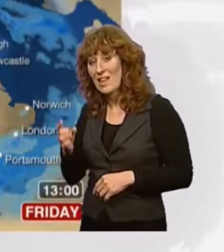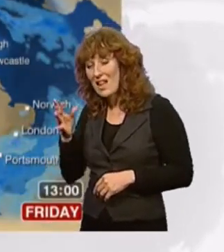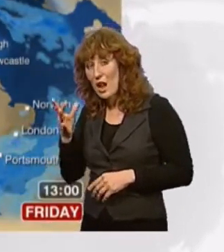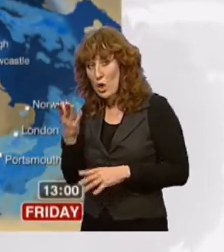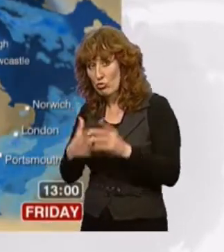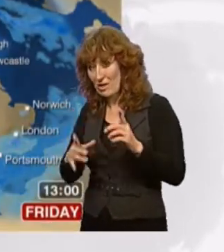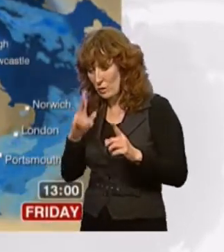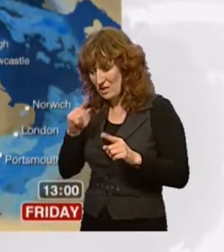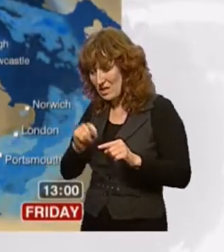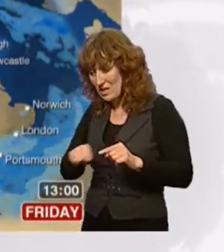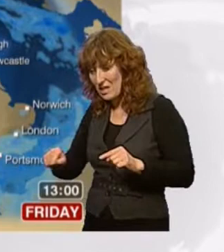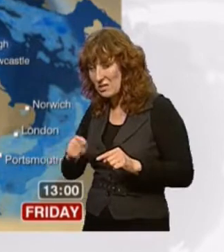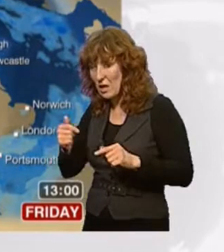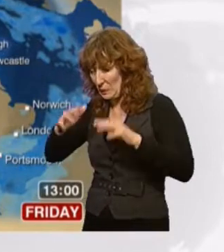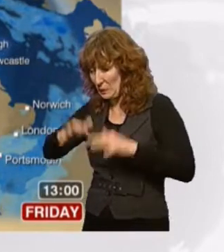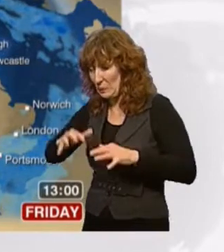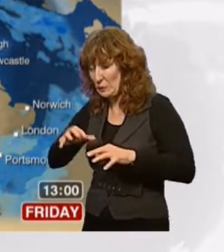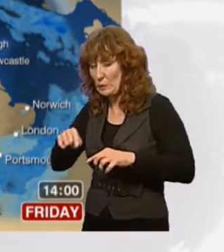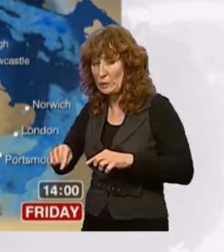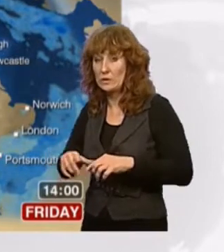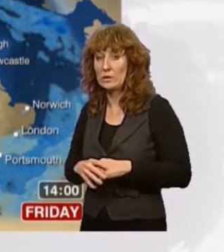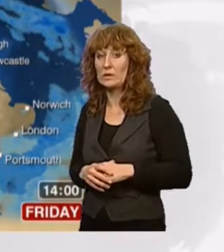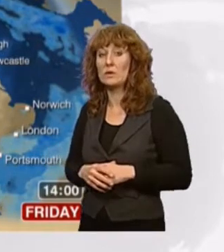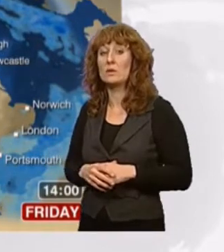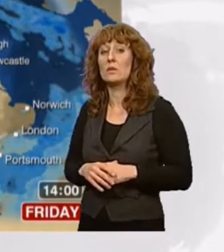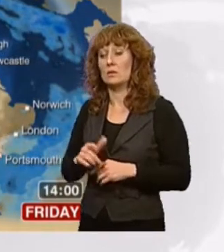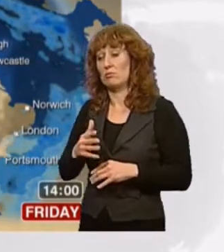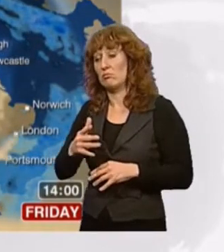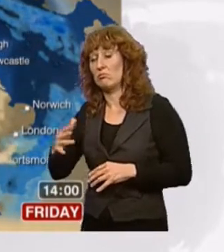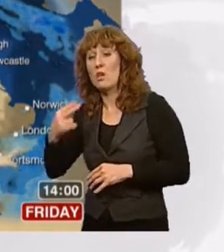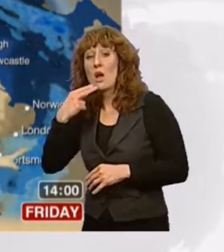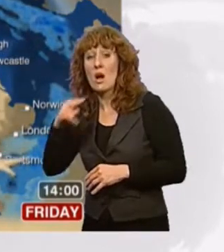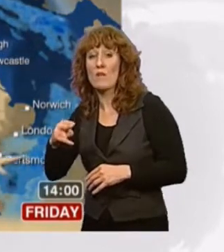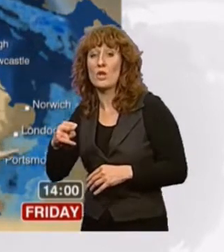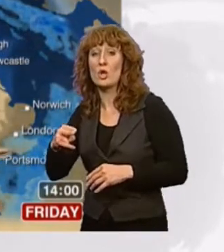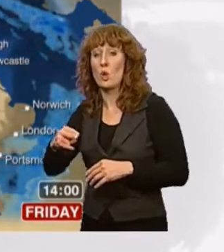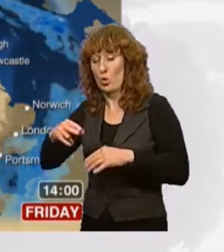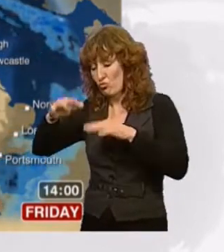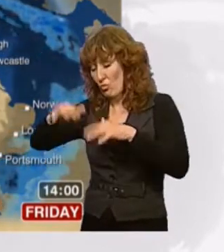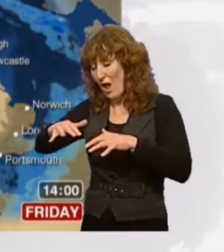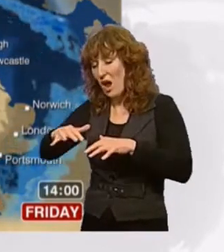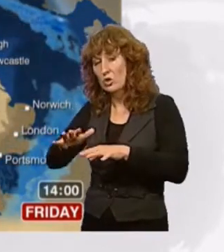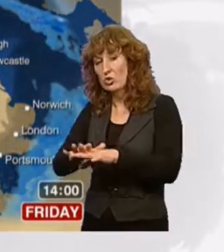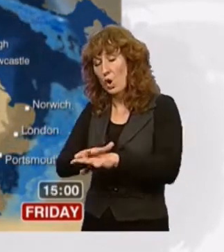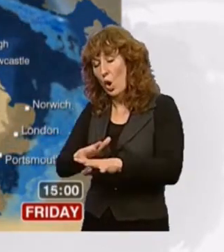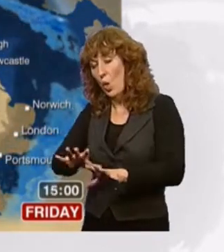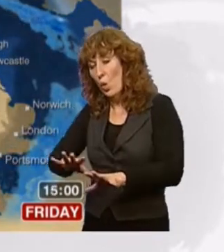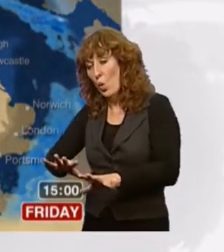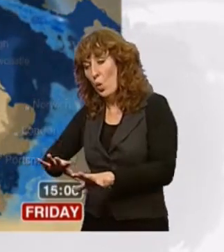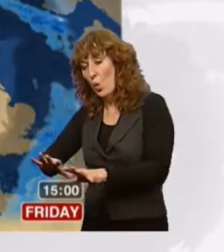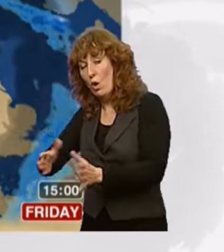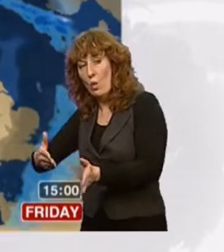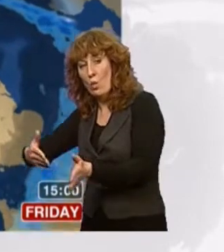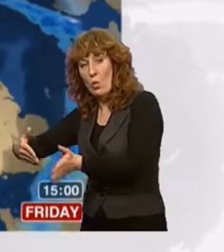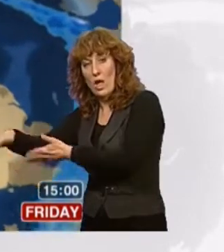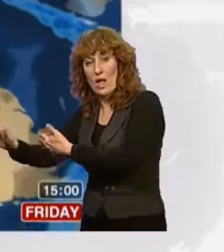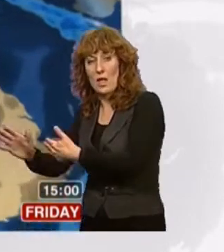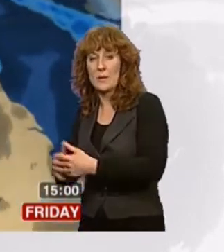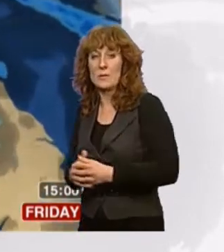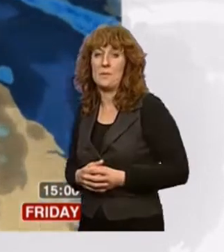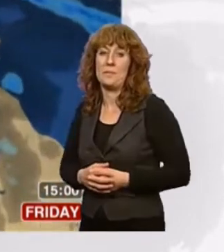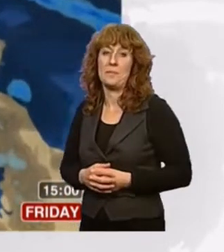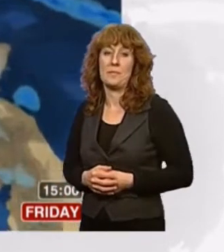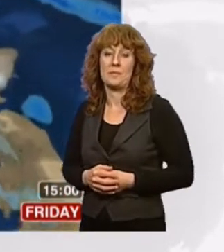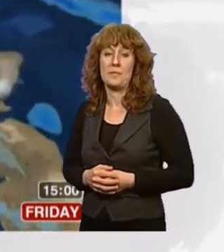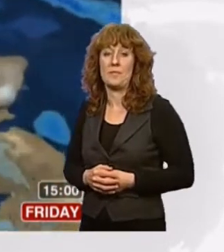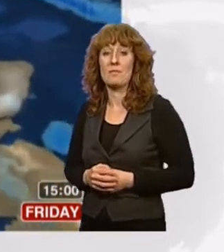has been pretty heavy. But as we head through the rest of the afternoon, the rain will slowly clear from the southeastern corner and then for most, as I've said,